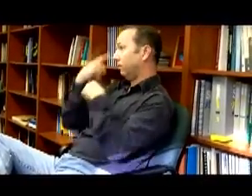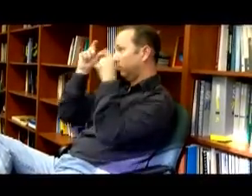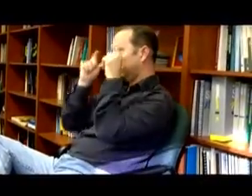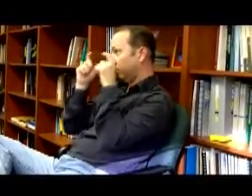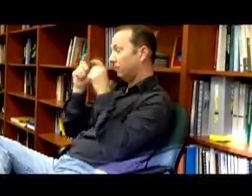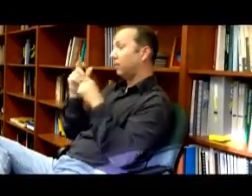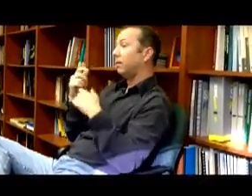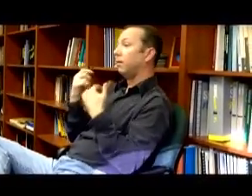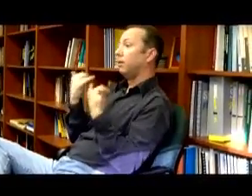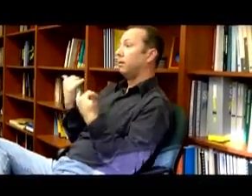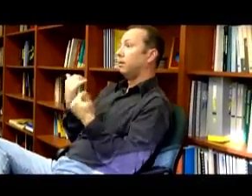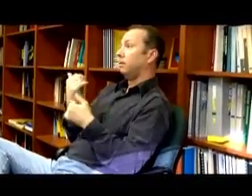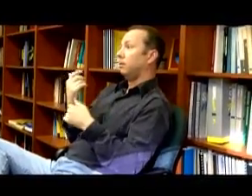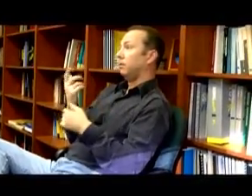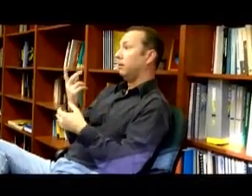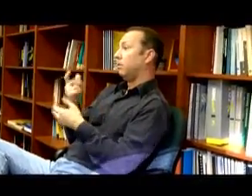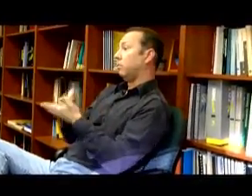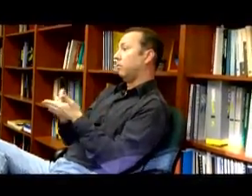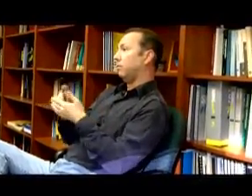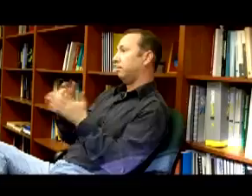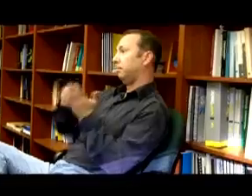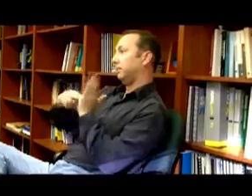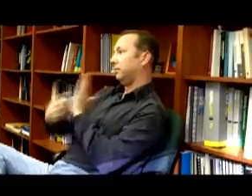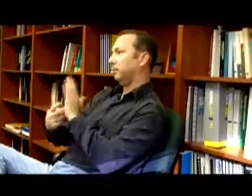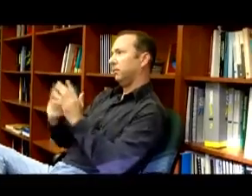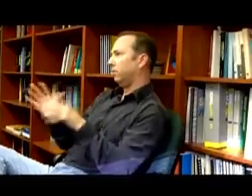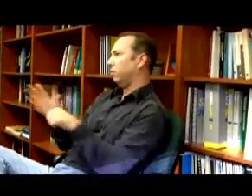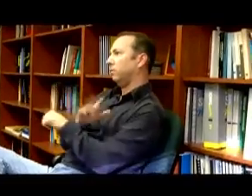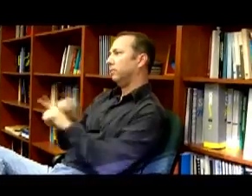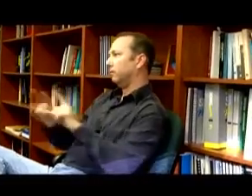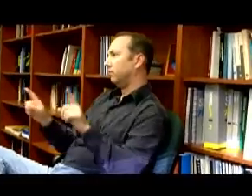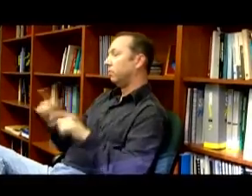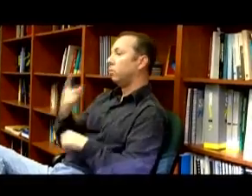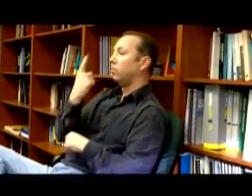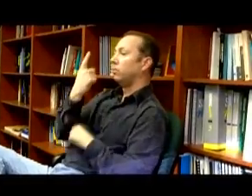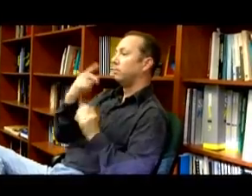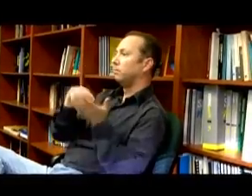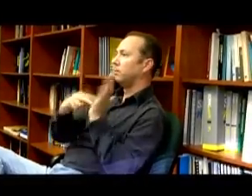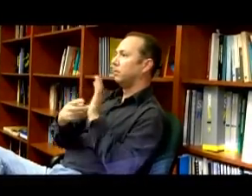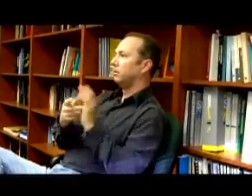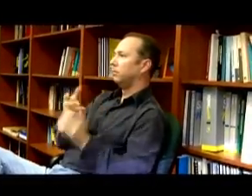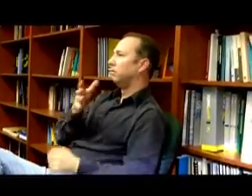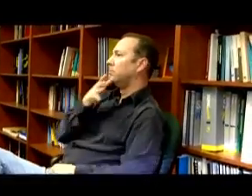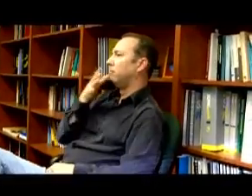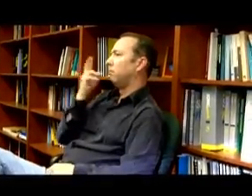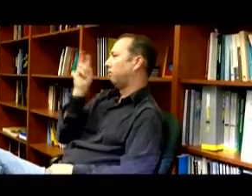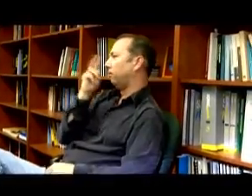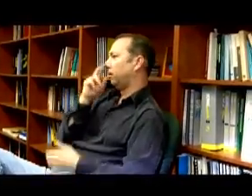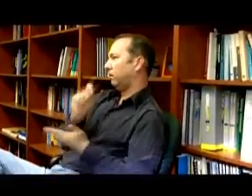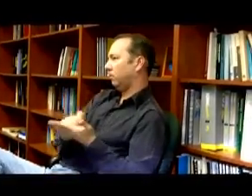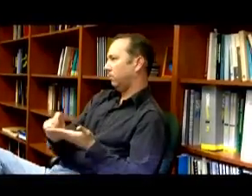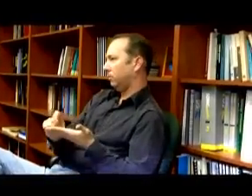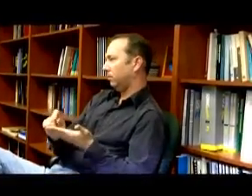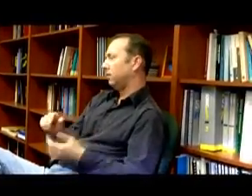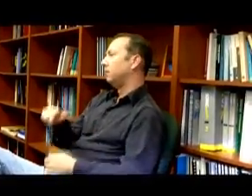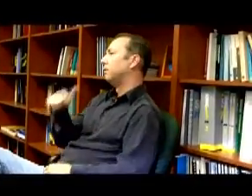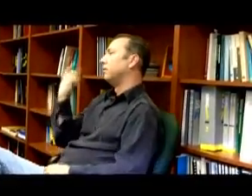intact, but what's changing is the facial expression. And they have completely different meanings. One meaning is that it's an everyday